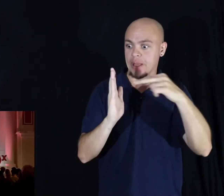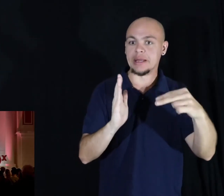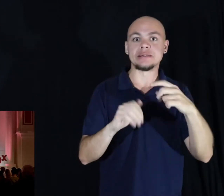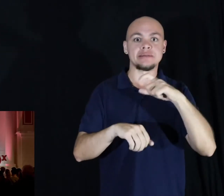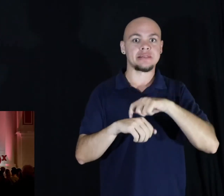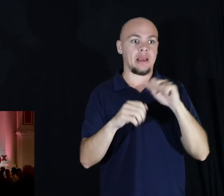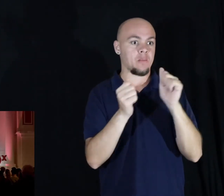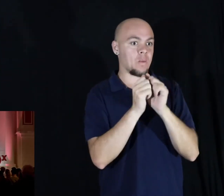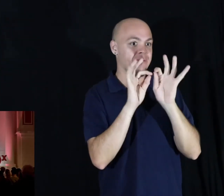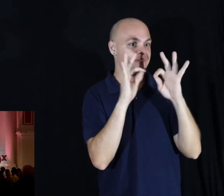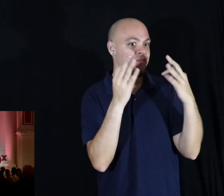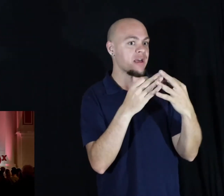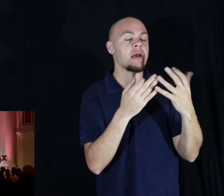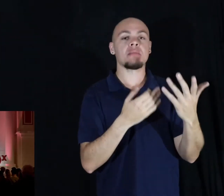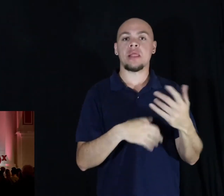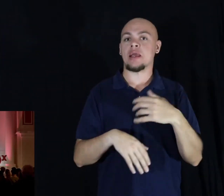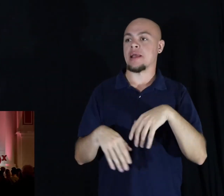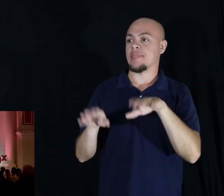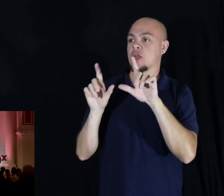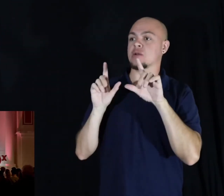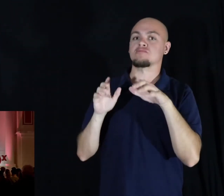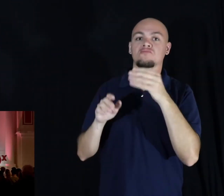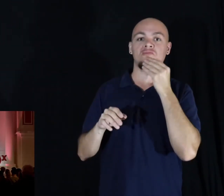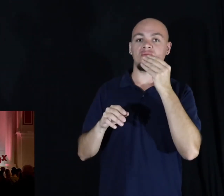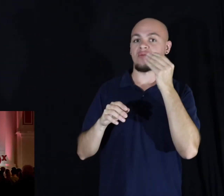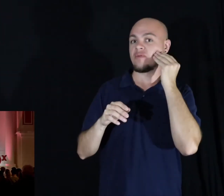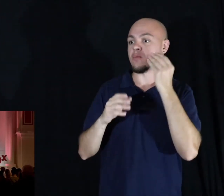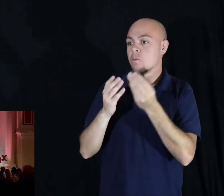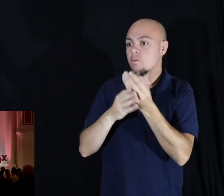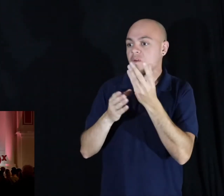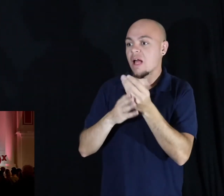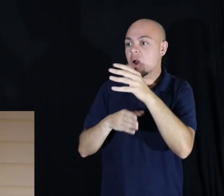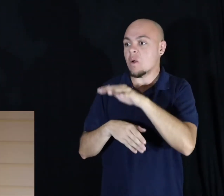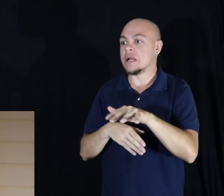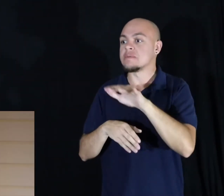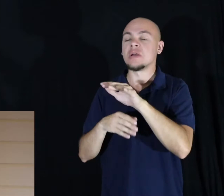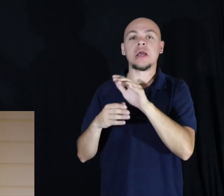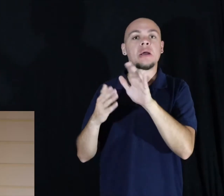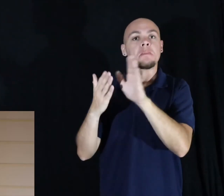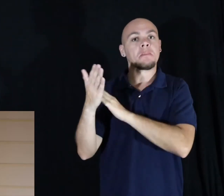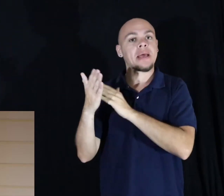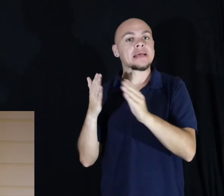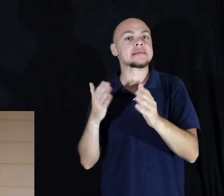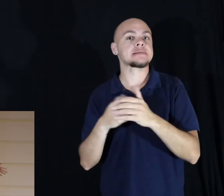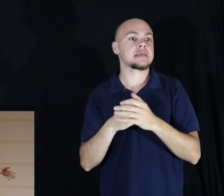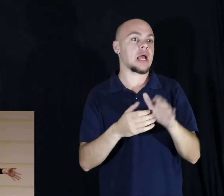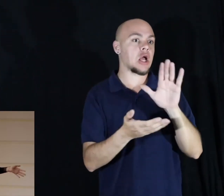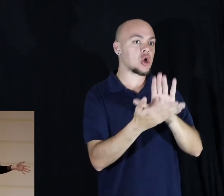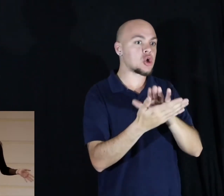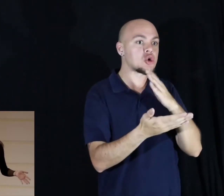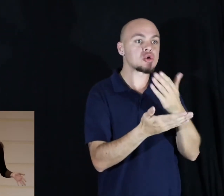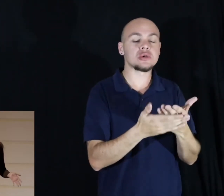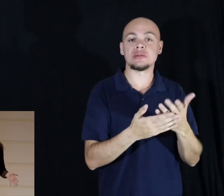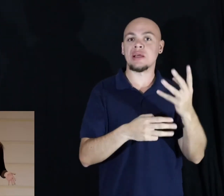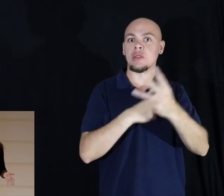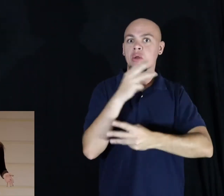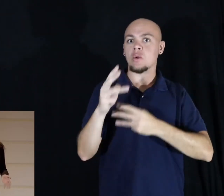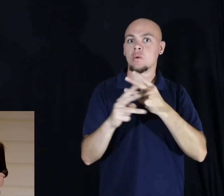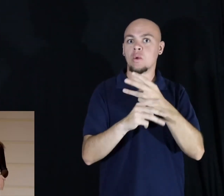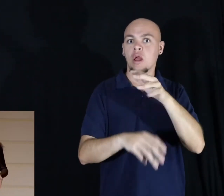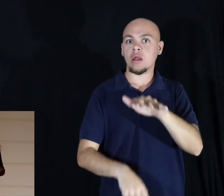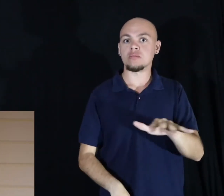family. I painted in the garden. I cooked. The list goes on. I learnt about the world around me.